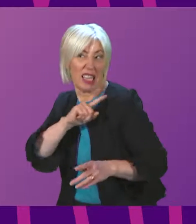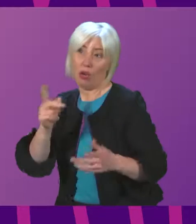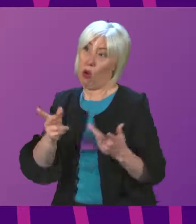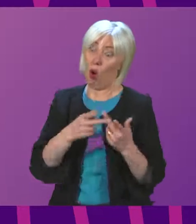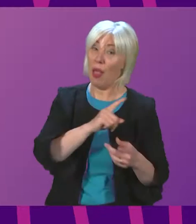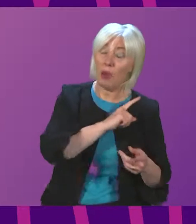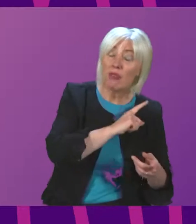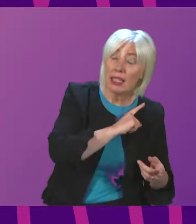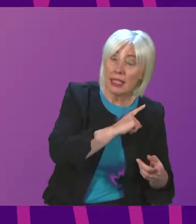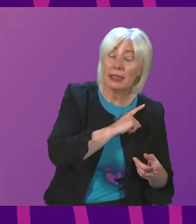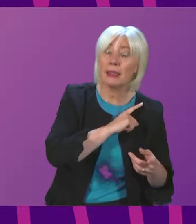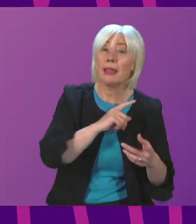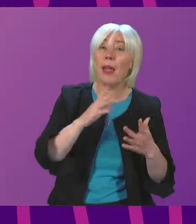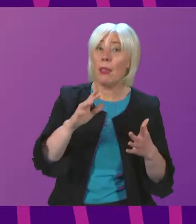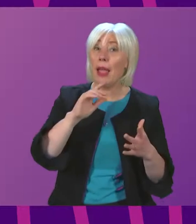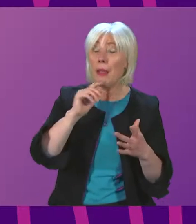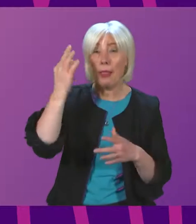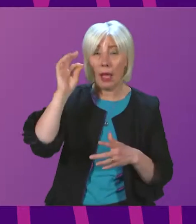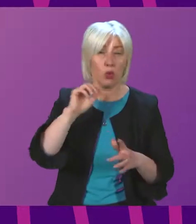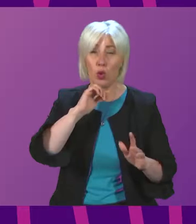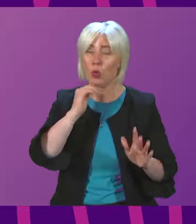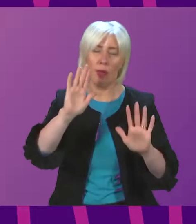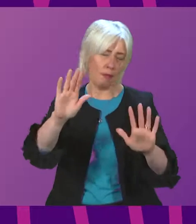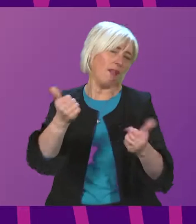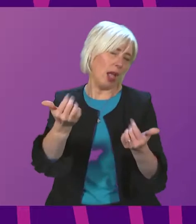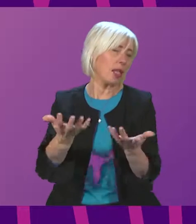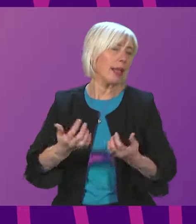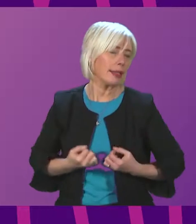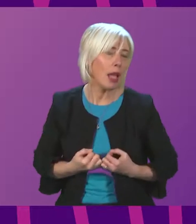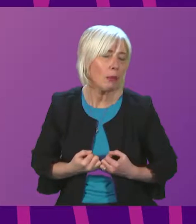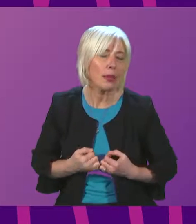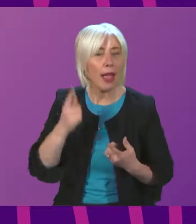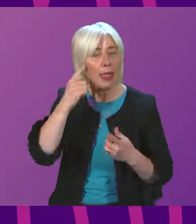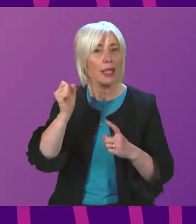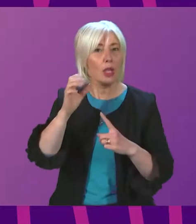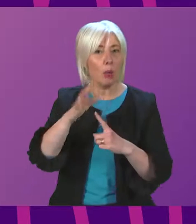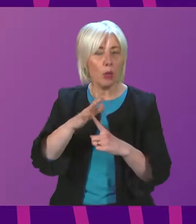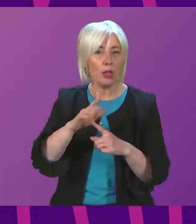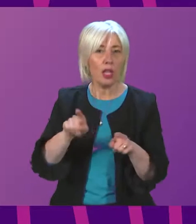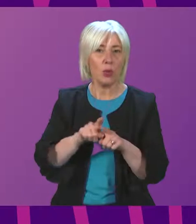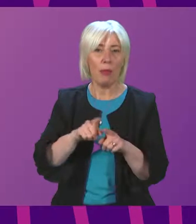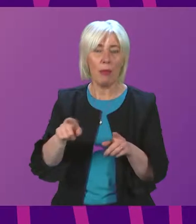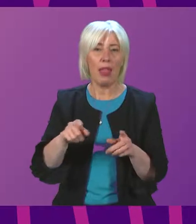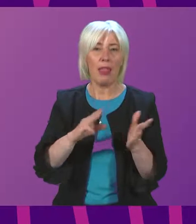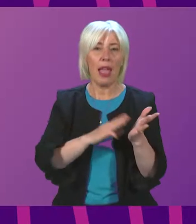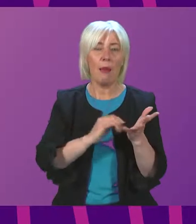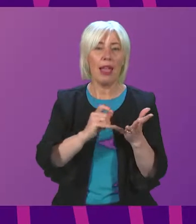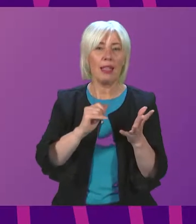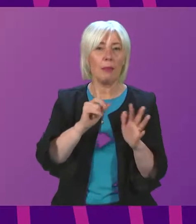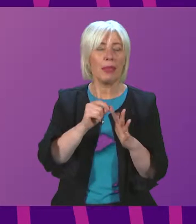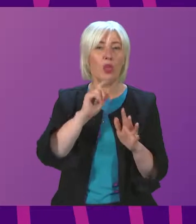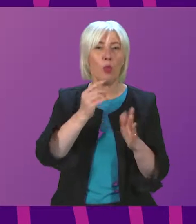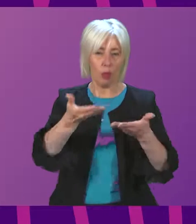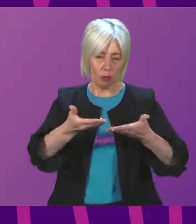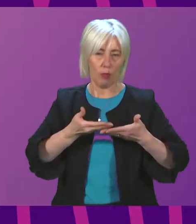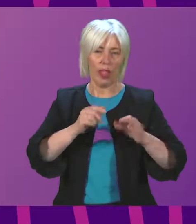reasonable reasons, then that is accepted. And I think it's important. And hopefully with the Q&A that MSPs will get in